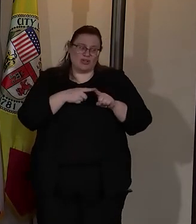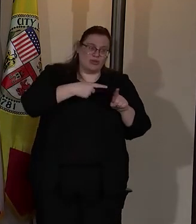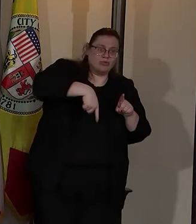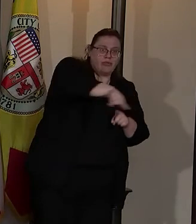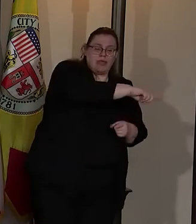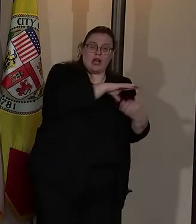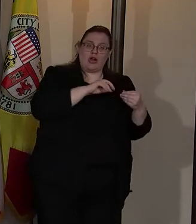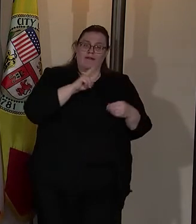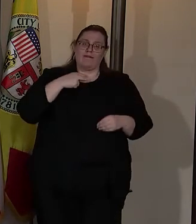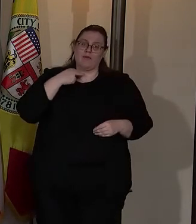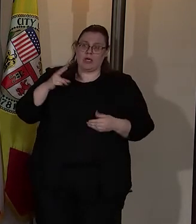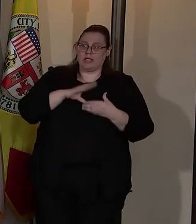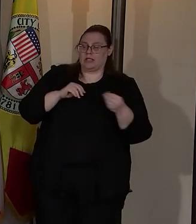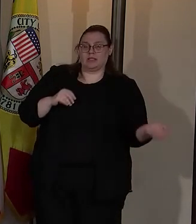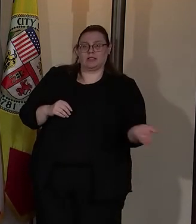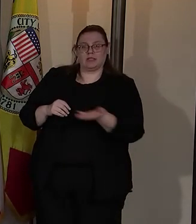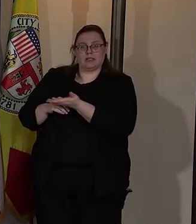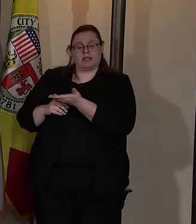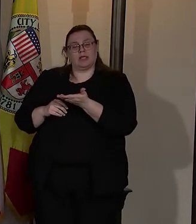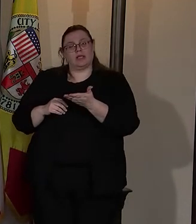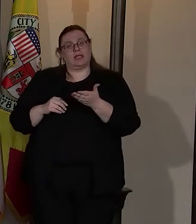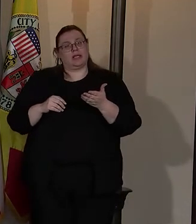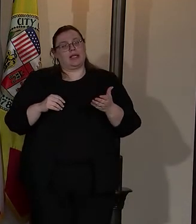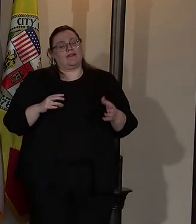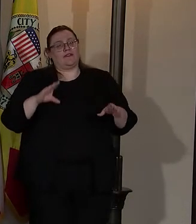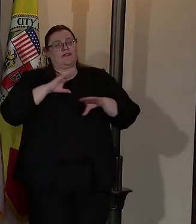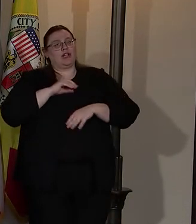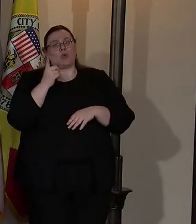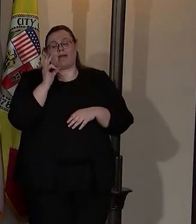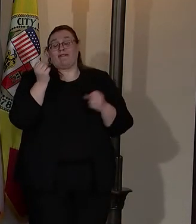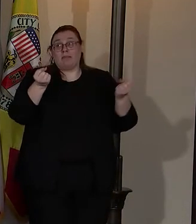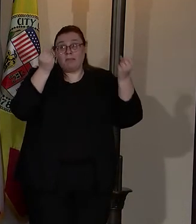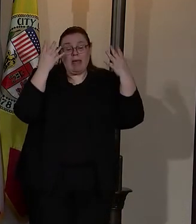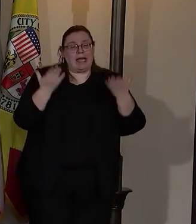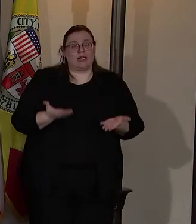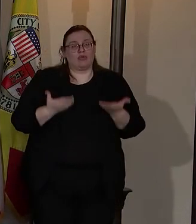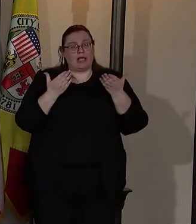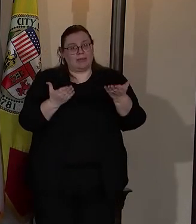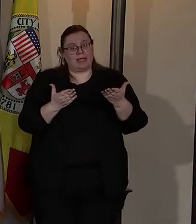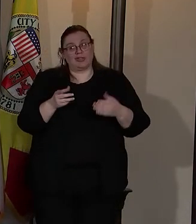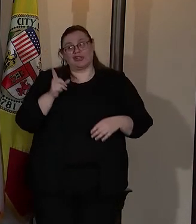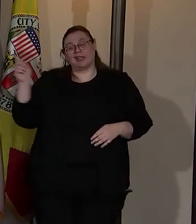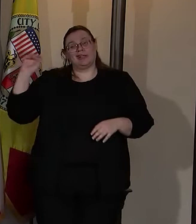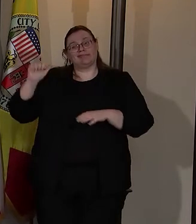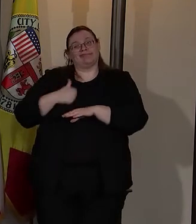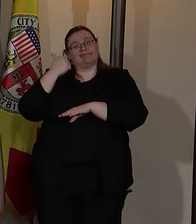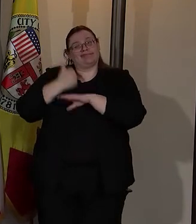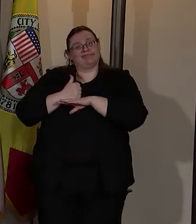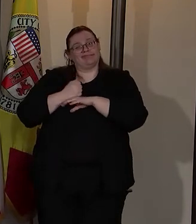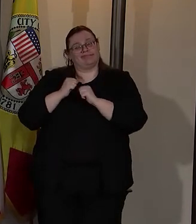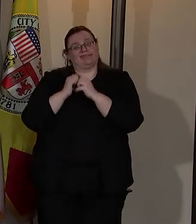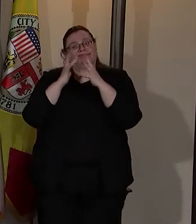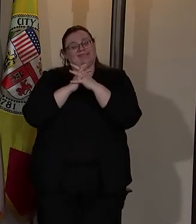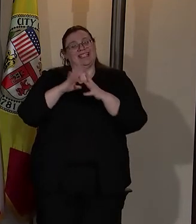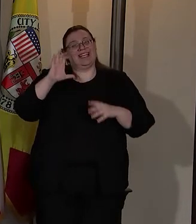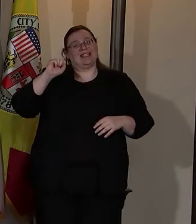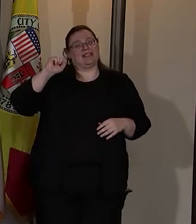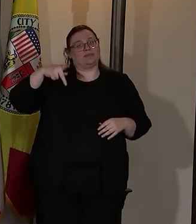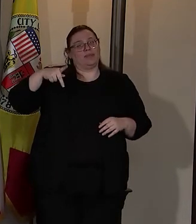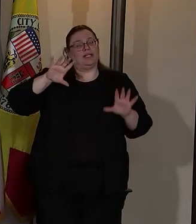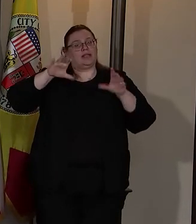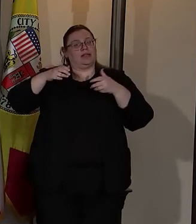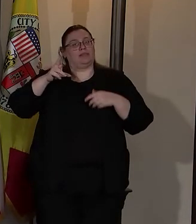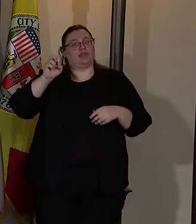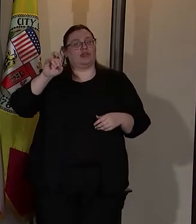in fulfilling one of our multiple recommendations that he create a CSP bureau. and